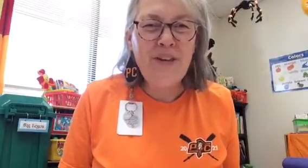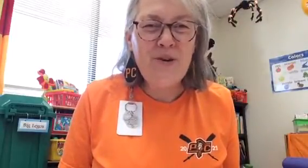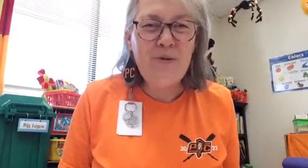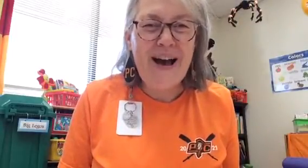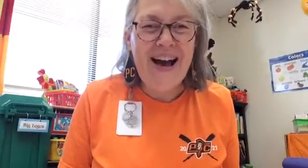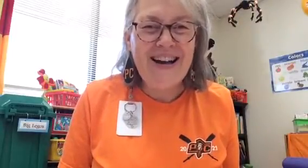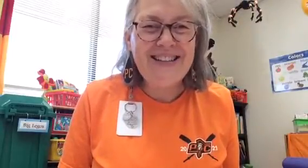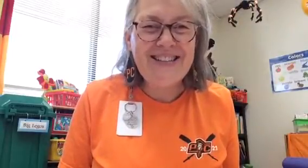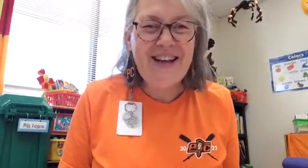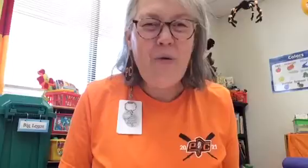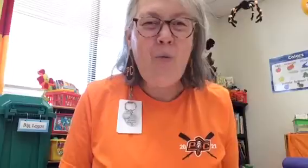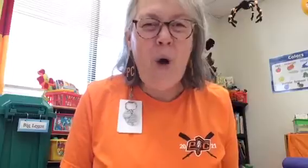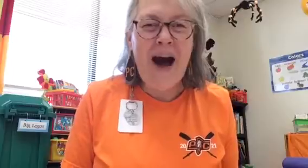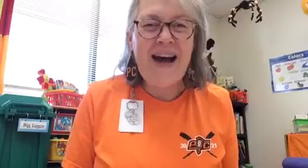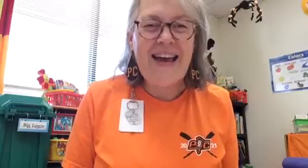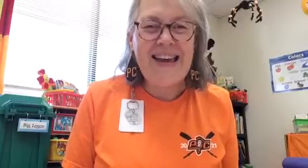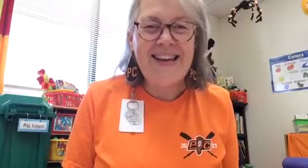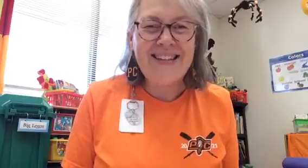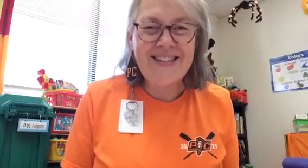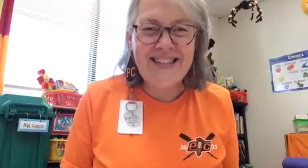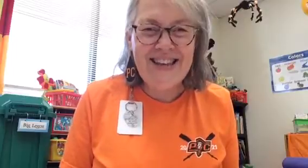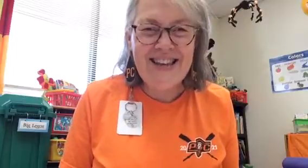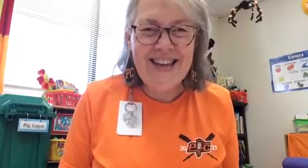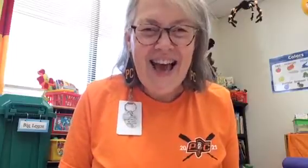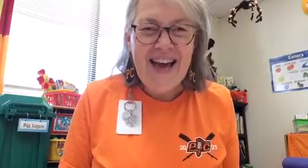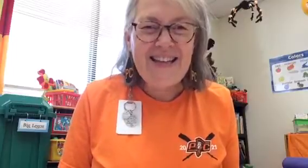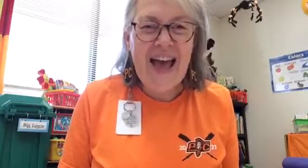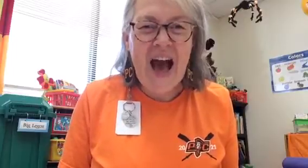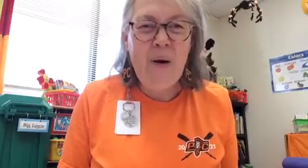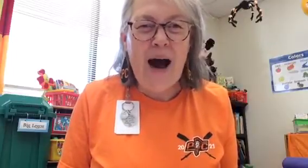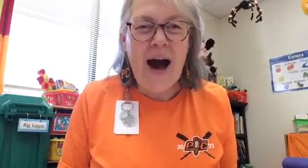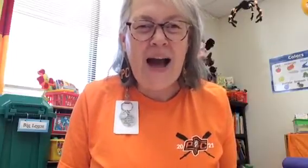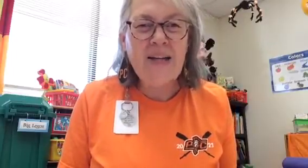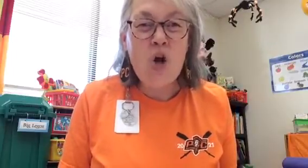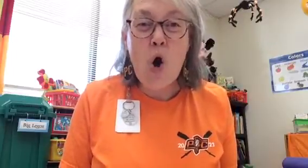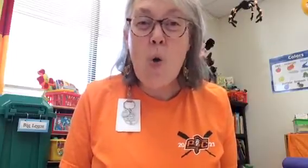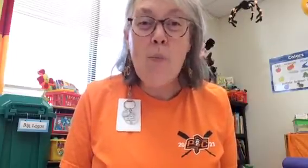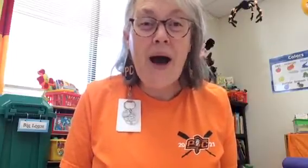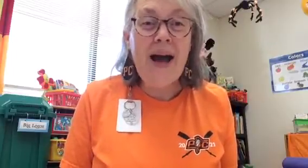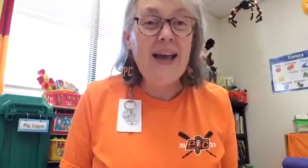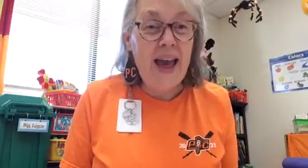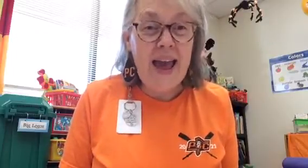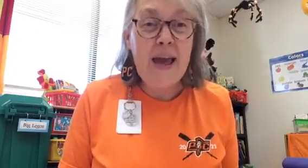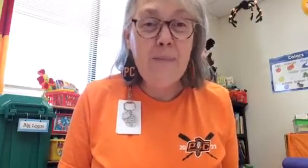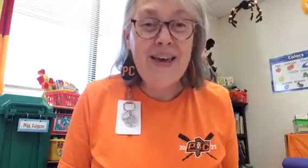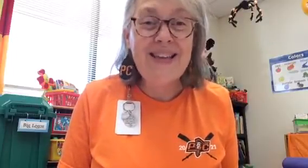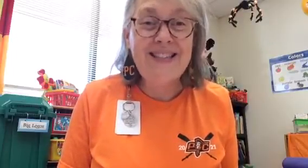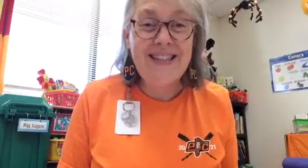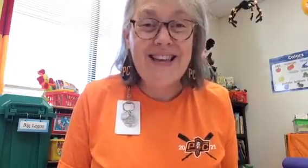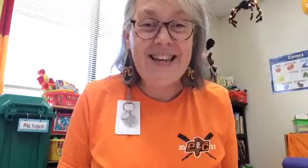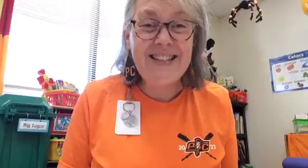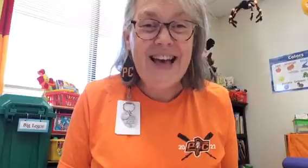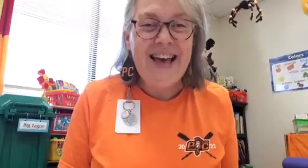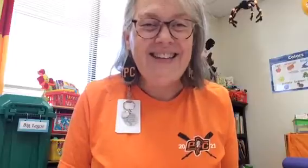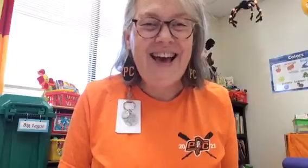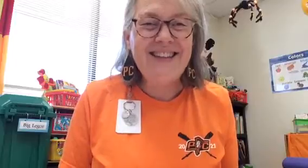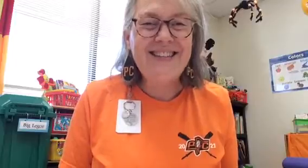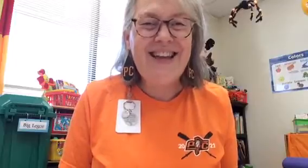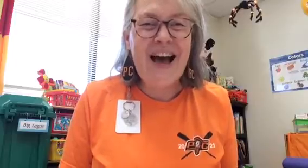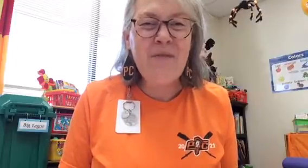X, Y, and Z. Now I know my ABCs. Next time